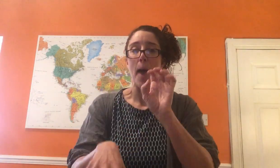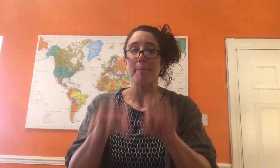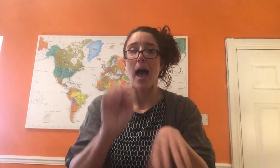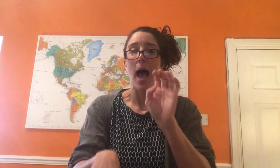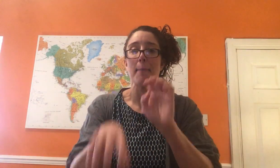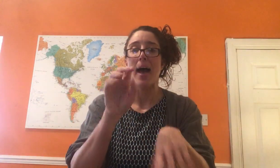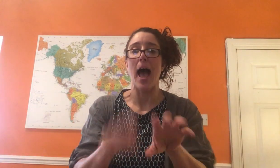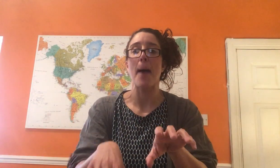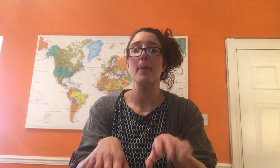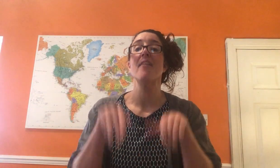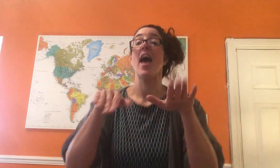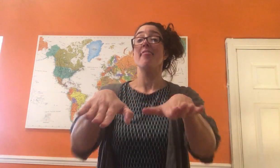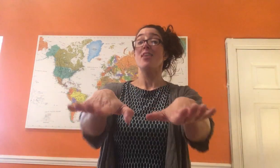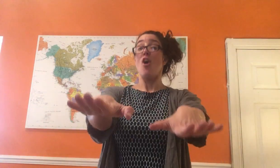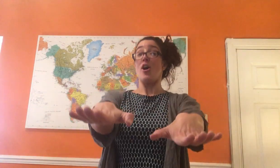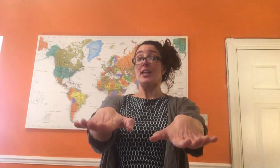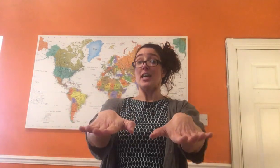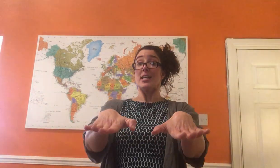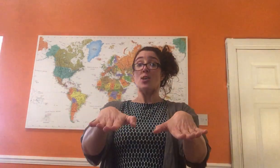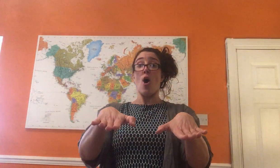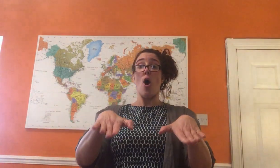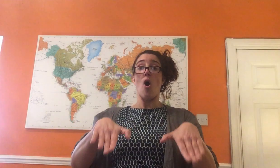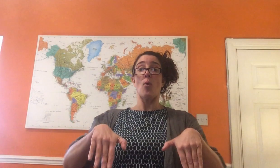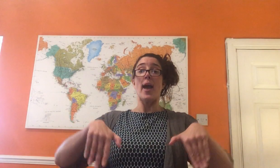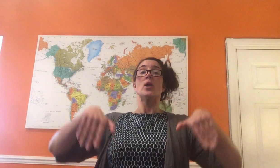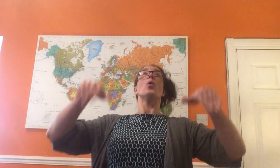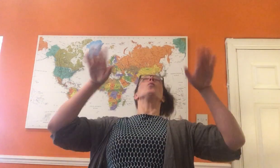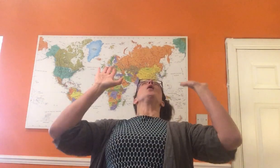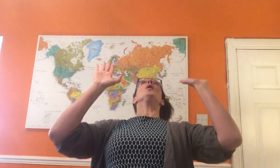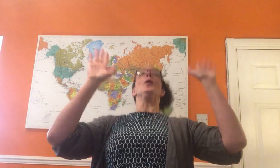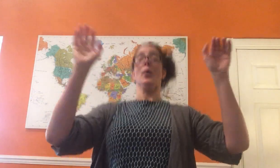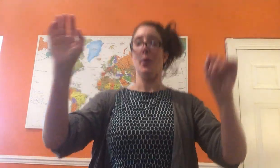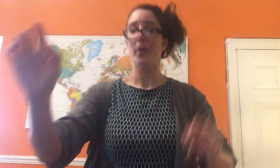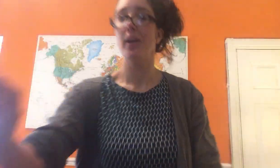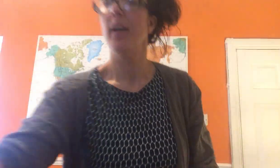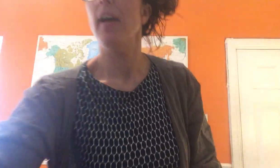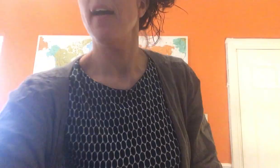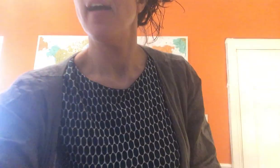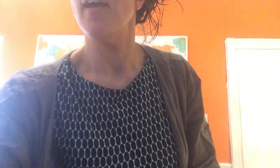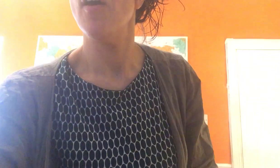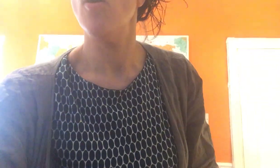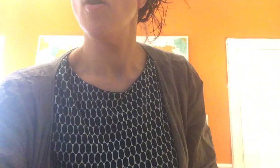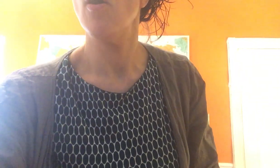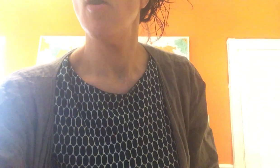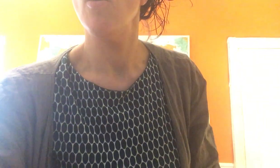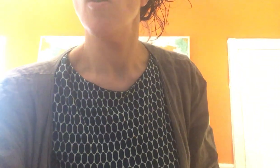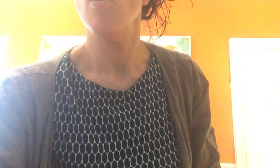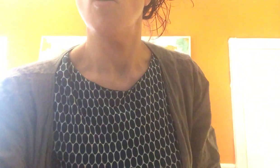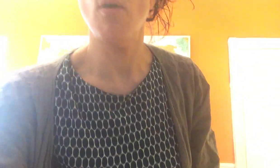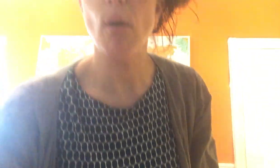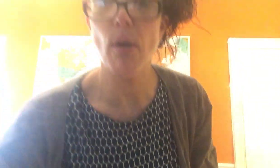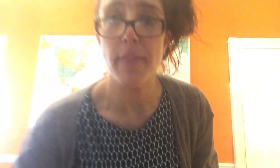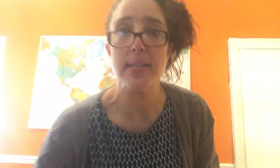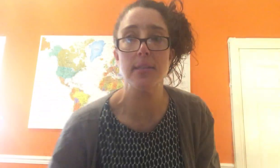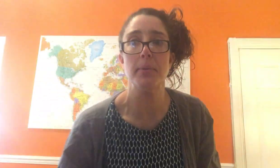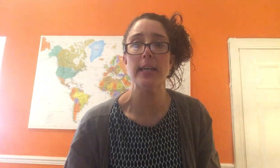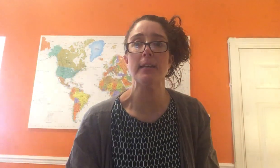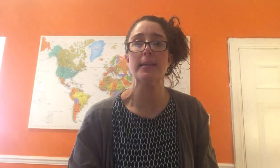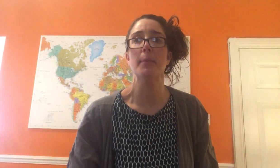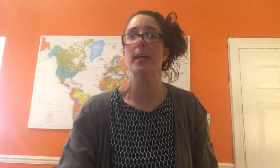hum-ma-hum-ma-hum-ma around the audience. All went, woo! I was... Oh, there's somebody else coming